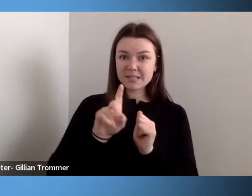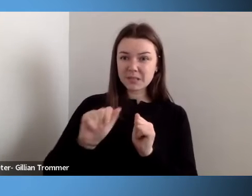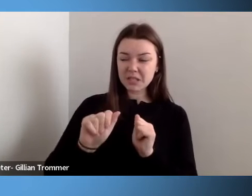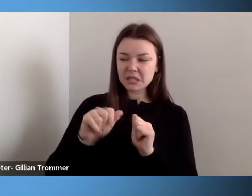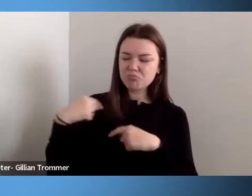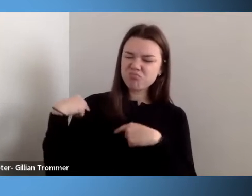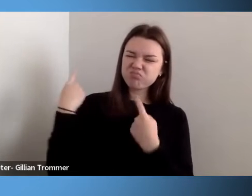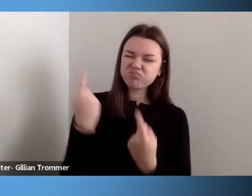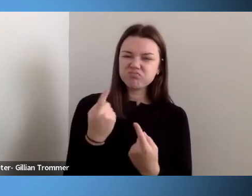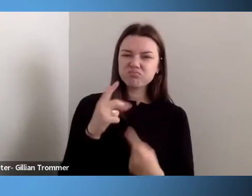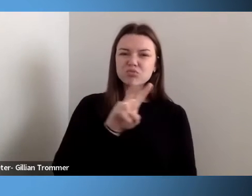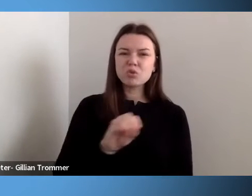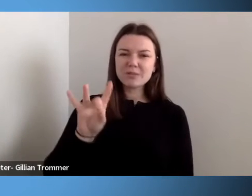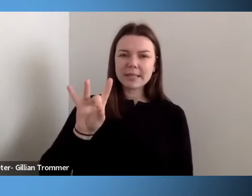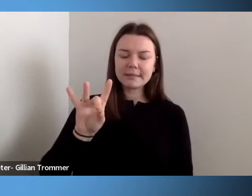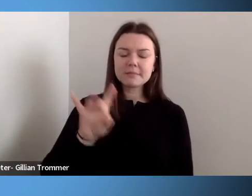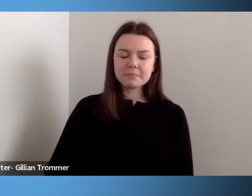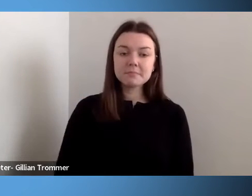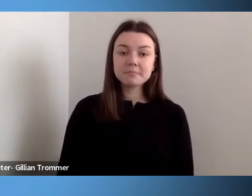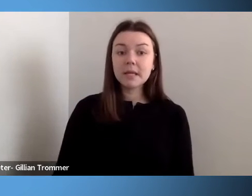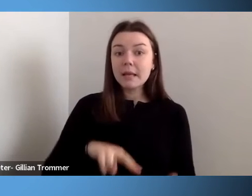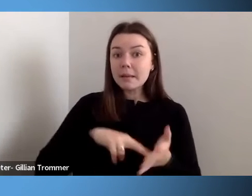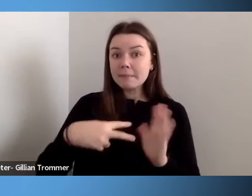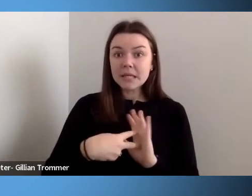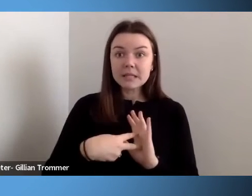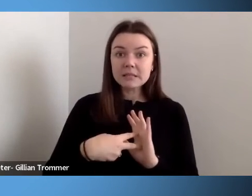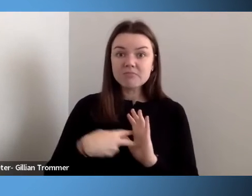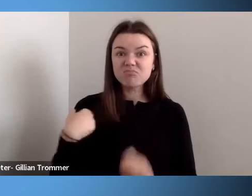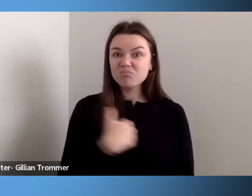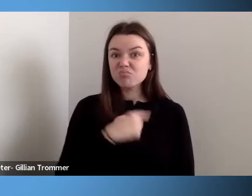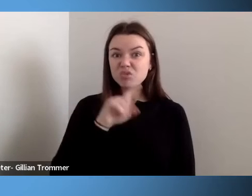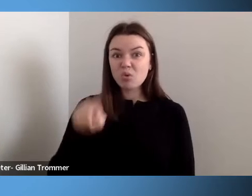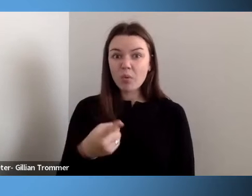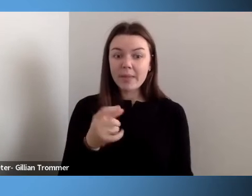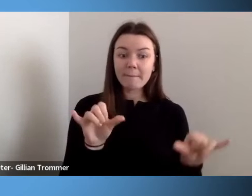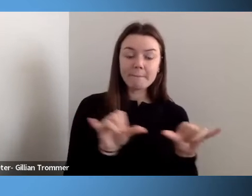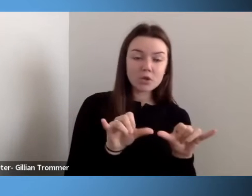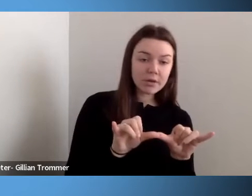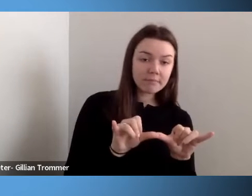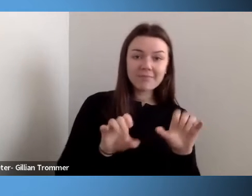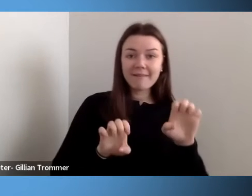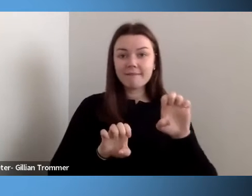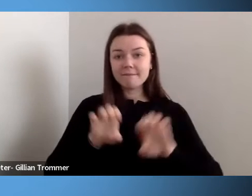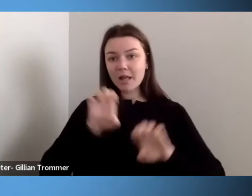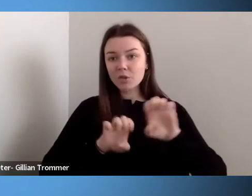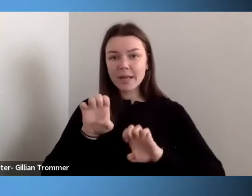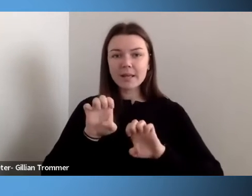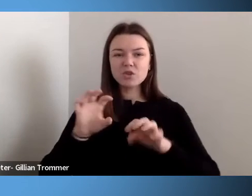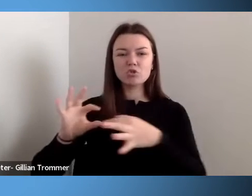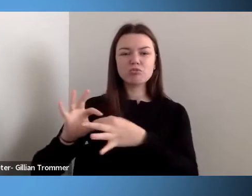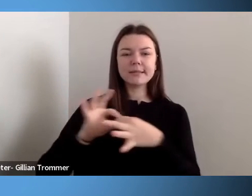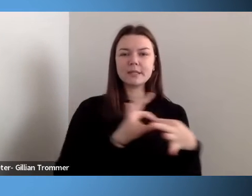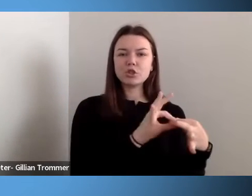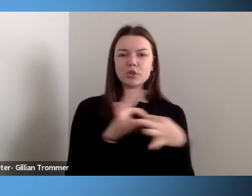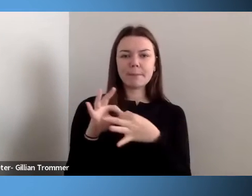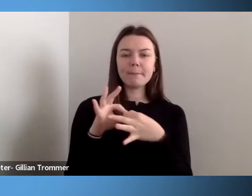That means we've only been measuring and evaluating the relationship between those with and